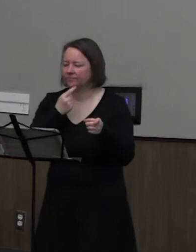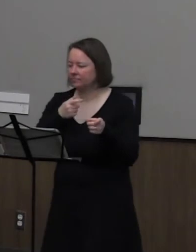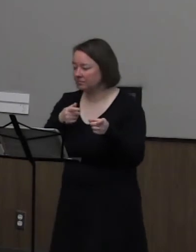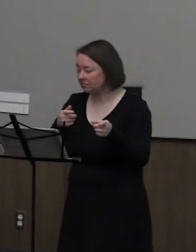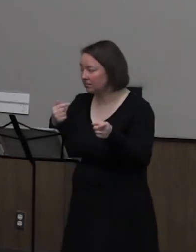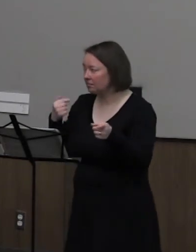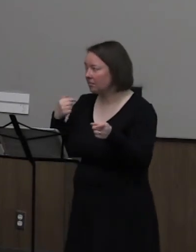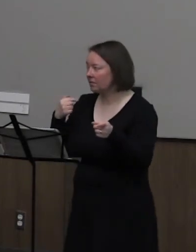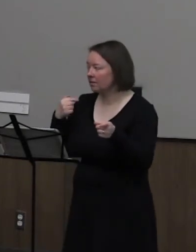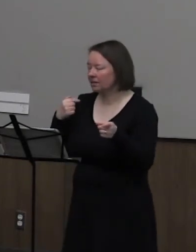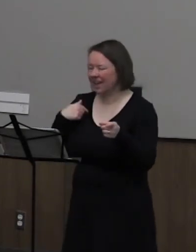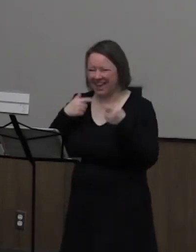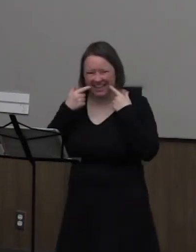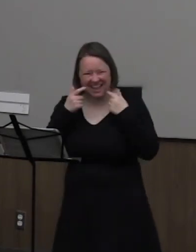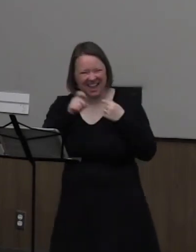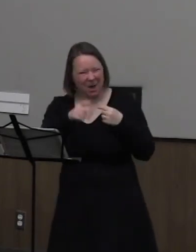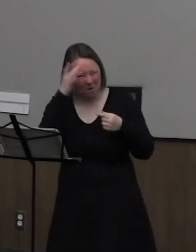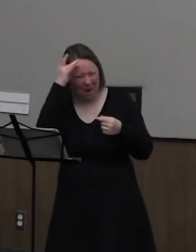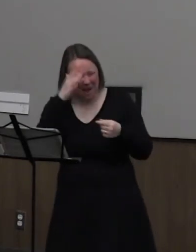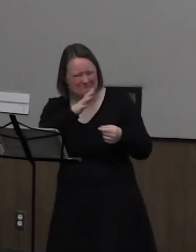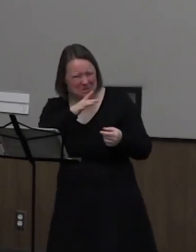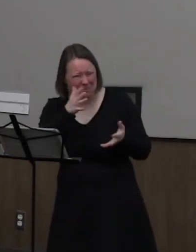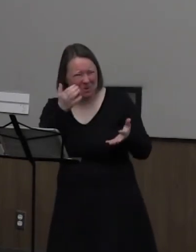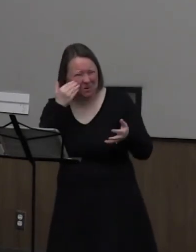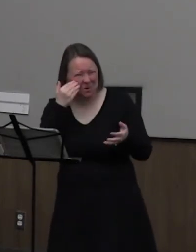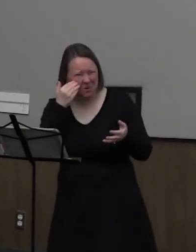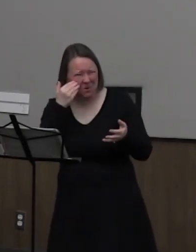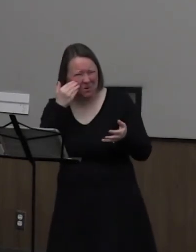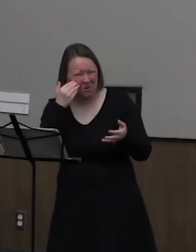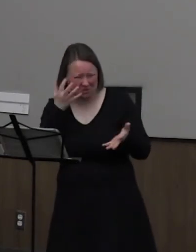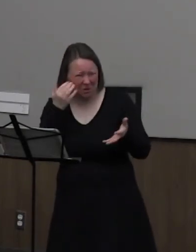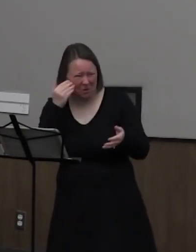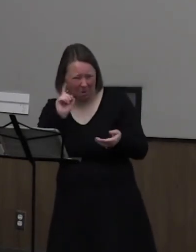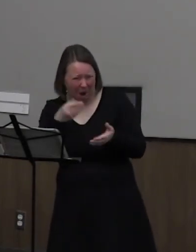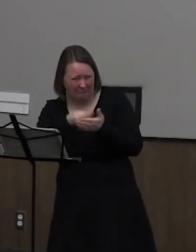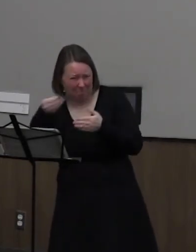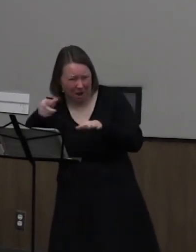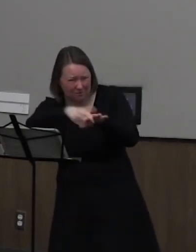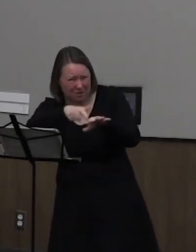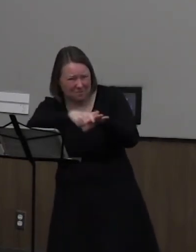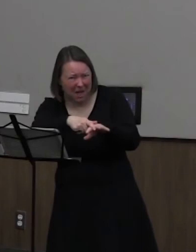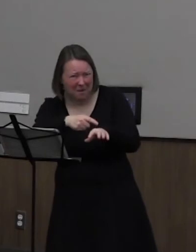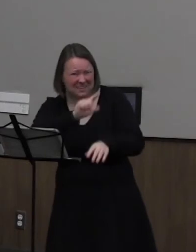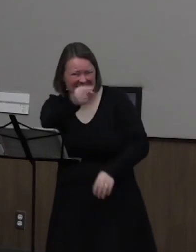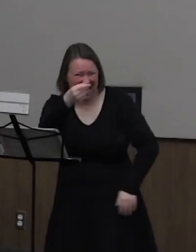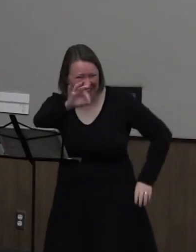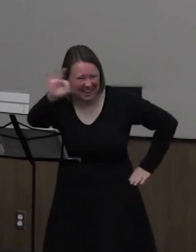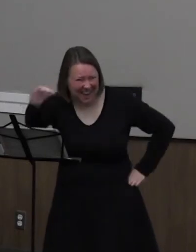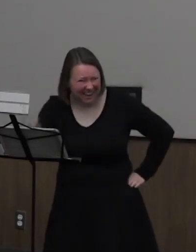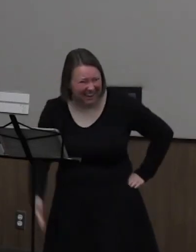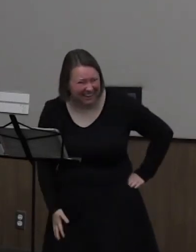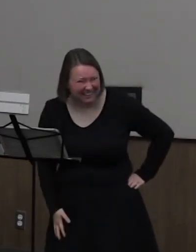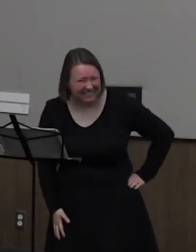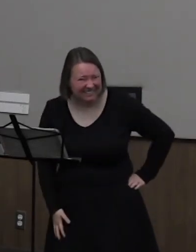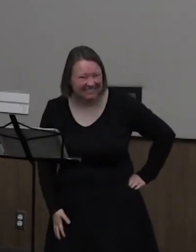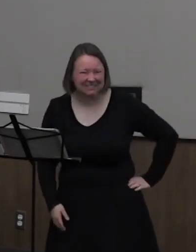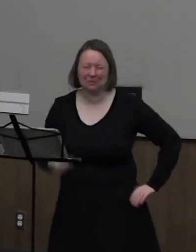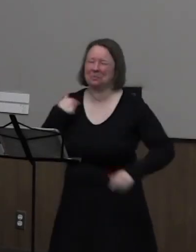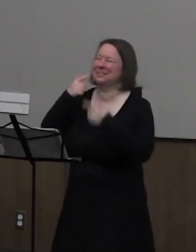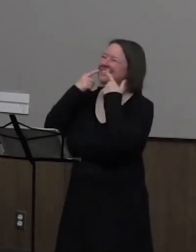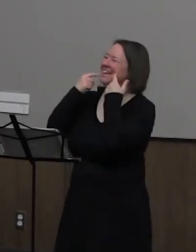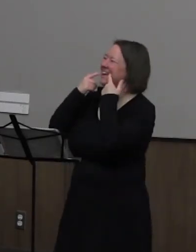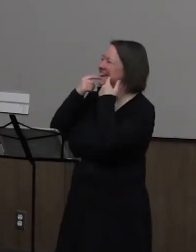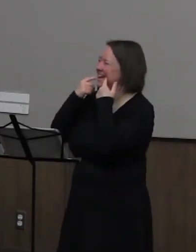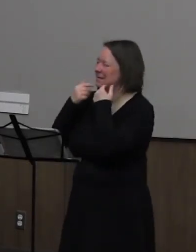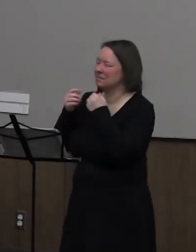And I laughed and asked, why does your mother want to know where I bought, does she want to know where I bought the flip-flops for a dollar ninety-nine? We laughed and